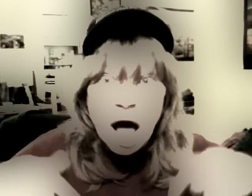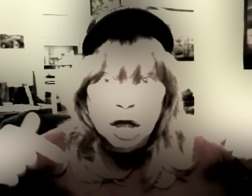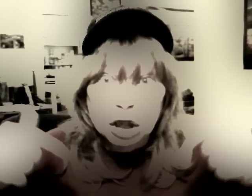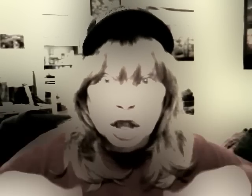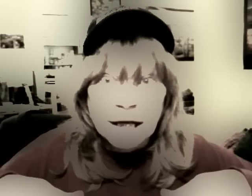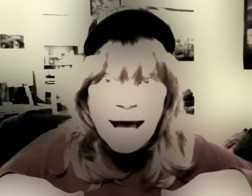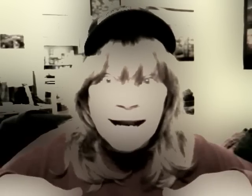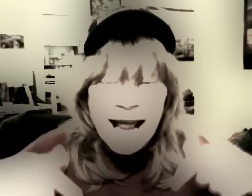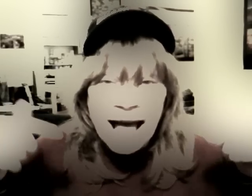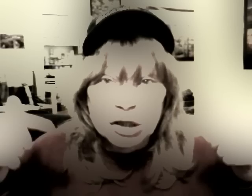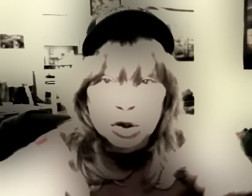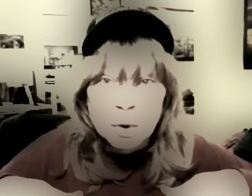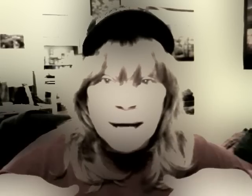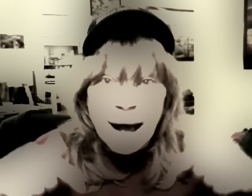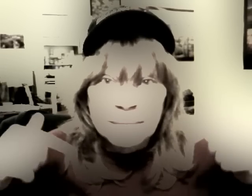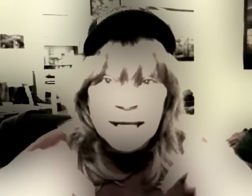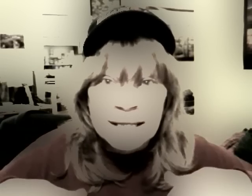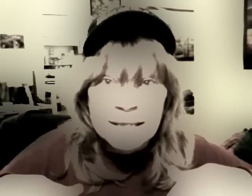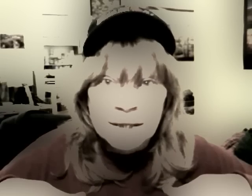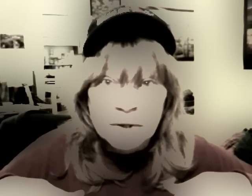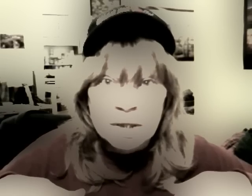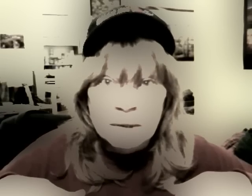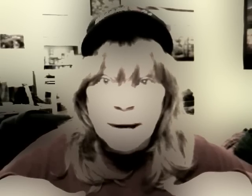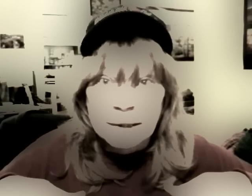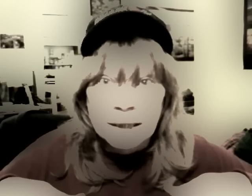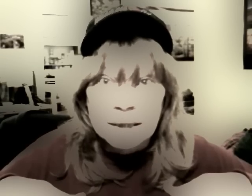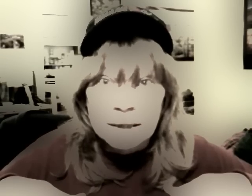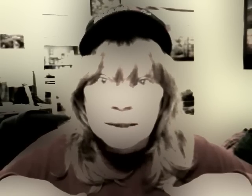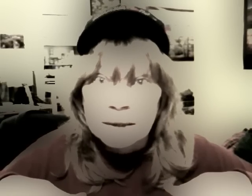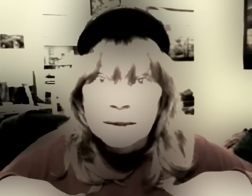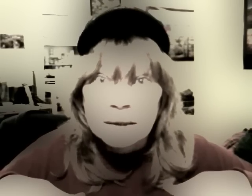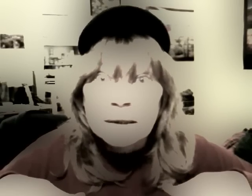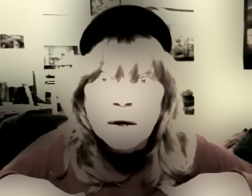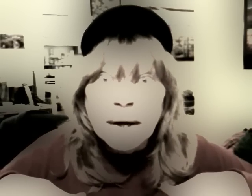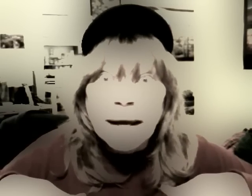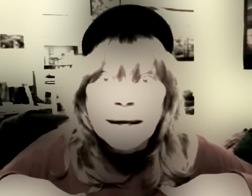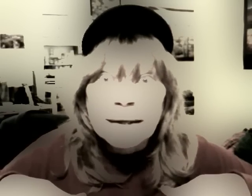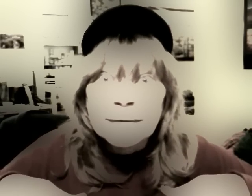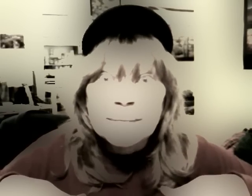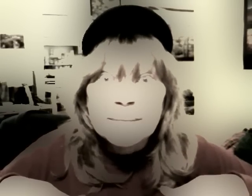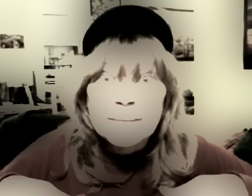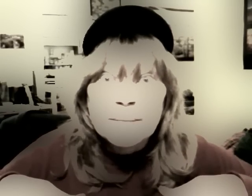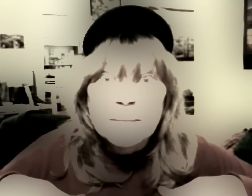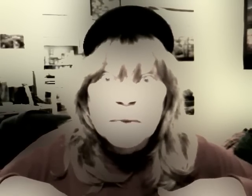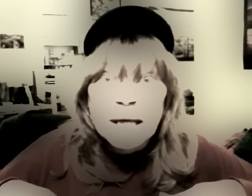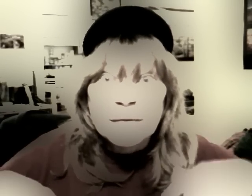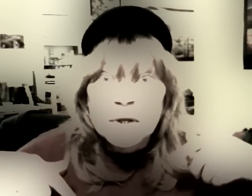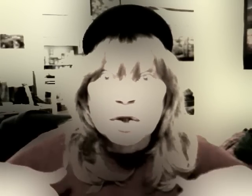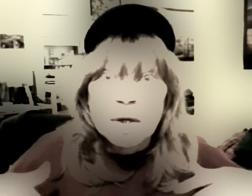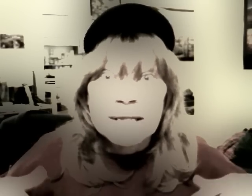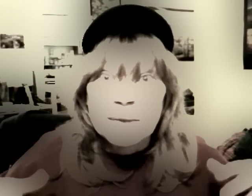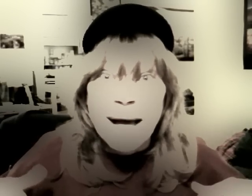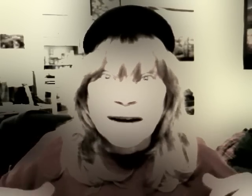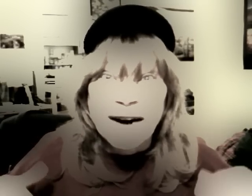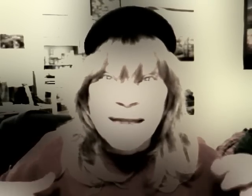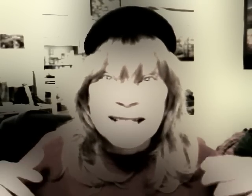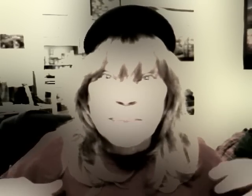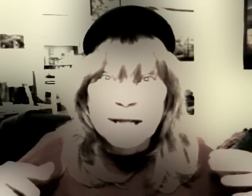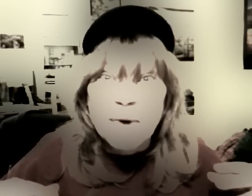Look at it and do it. I'm dead serious about this, okay. Okay, if you hear noise in the background, that's my dryer.